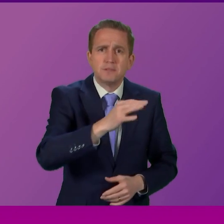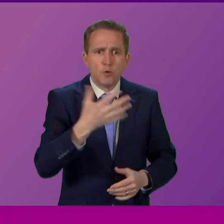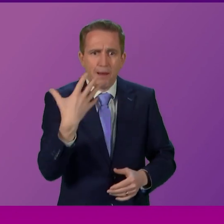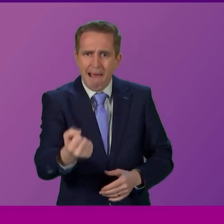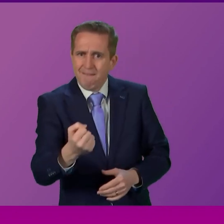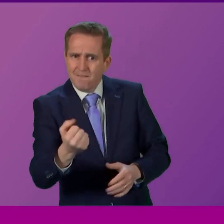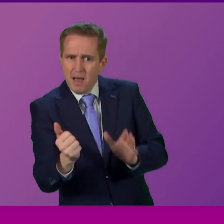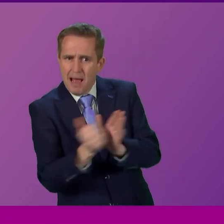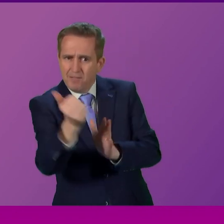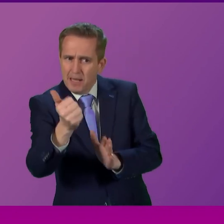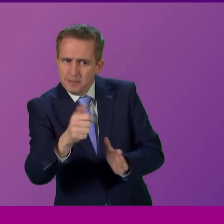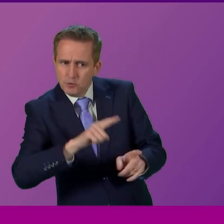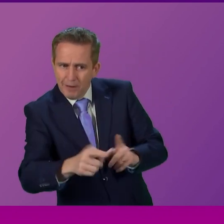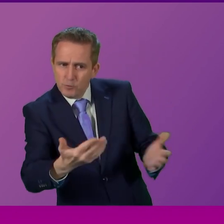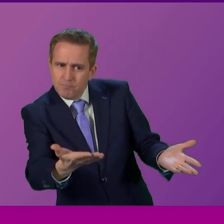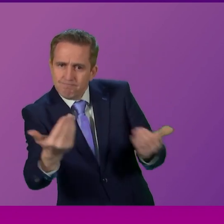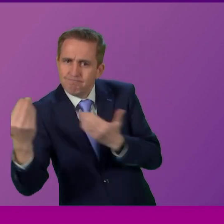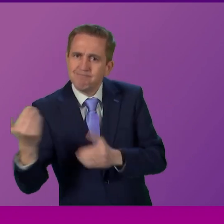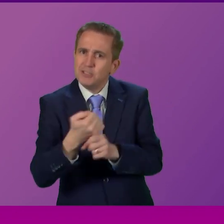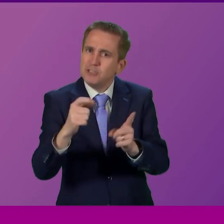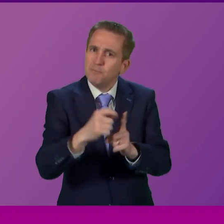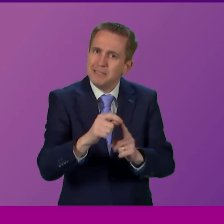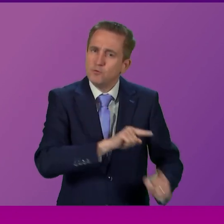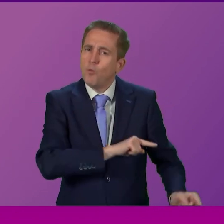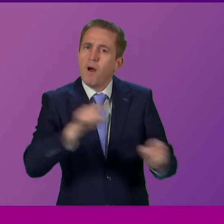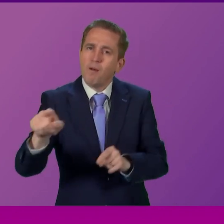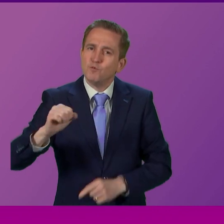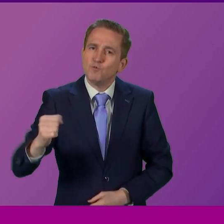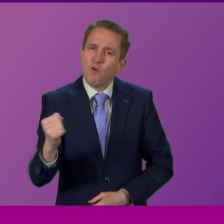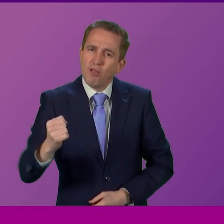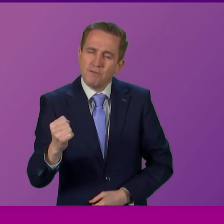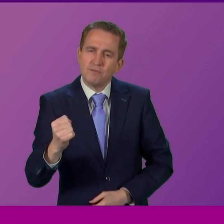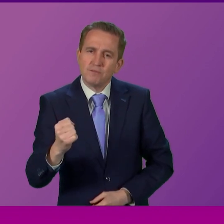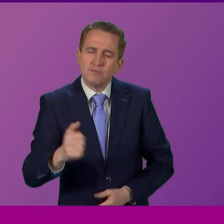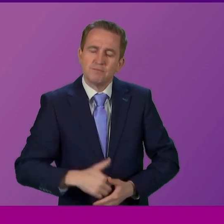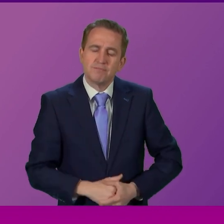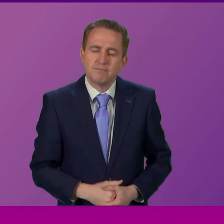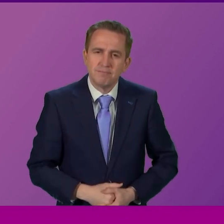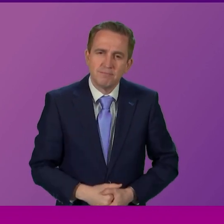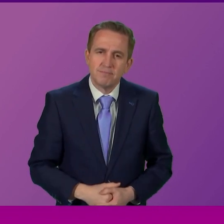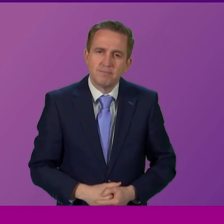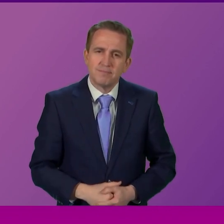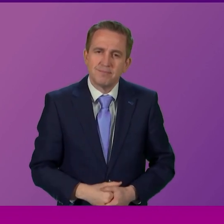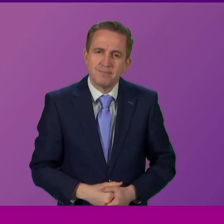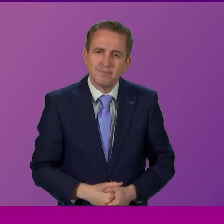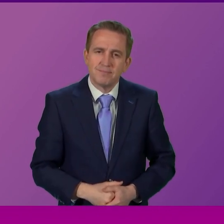campaign underway to see if we can attract GPs from the rest of the UK to work here too I call Brian Whittle to be followed by